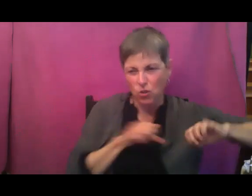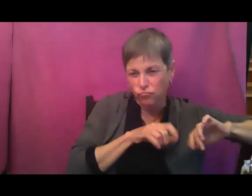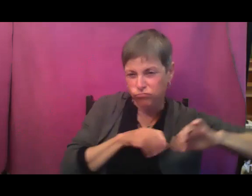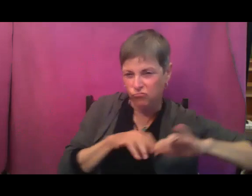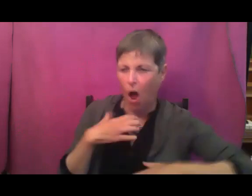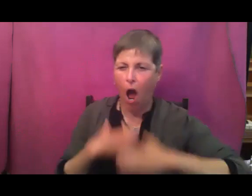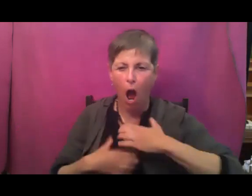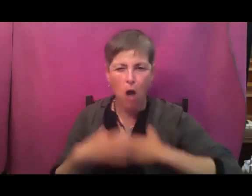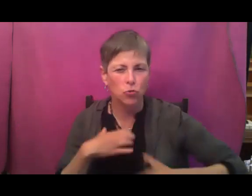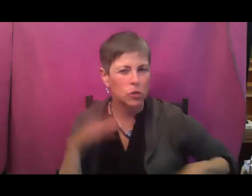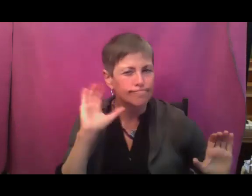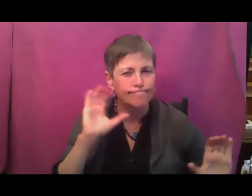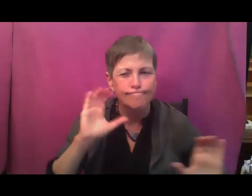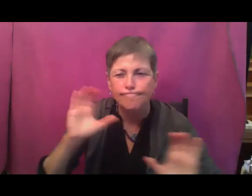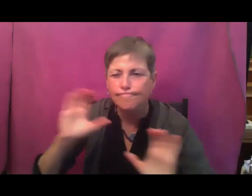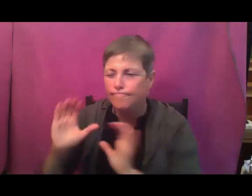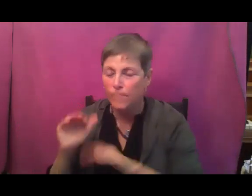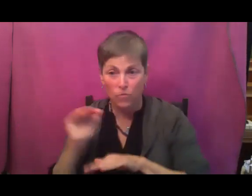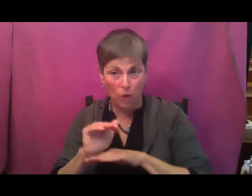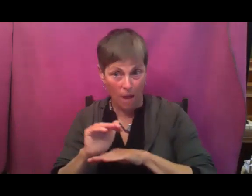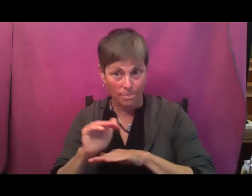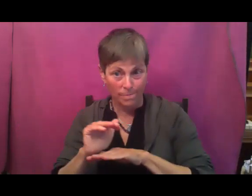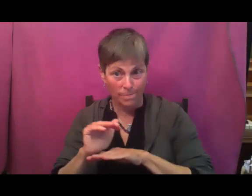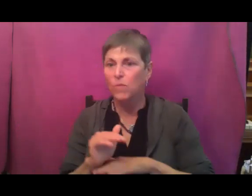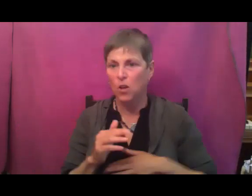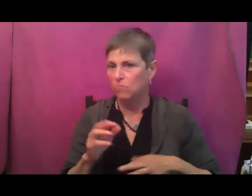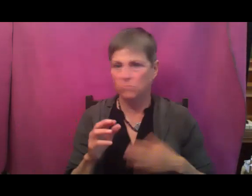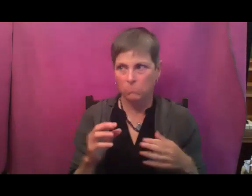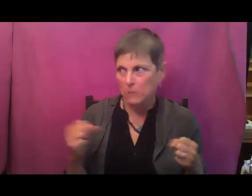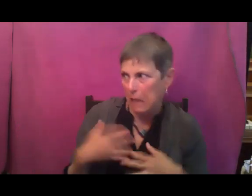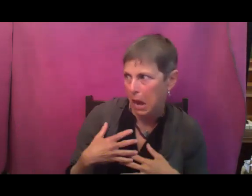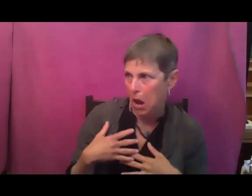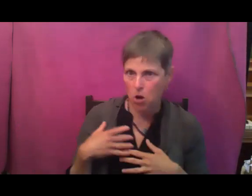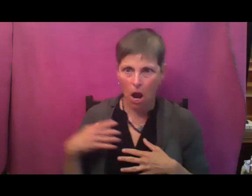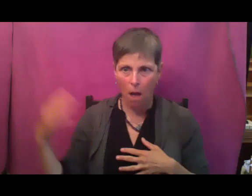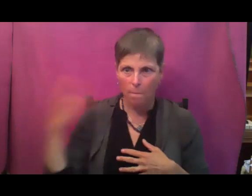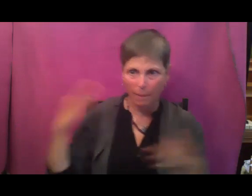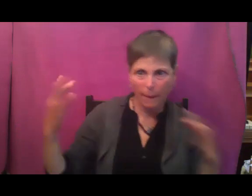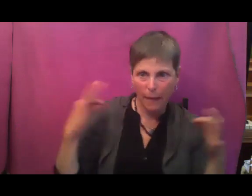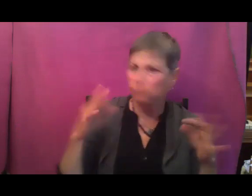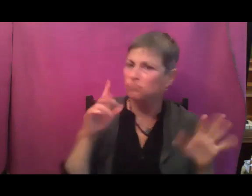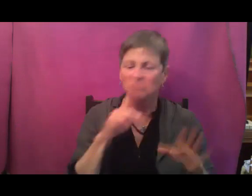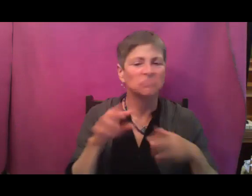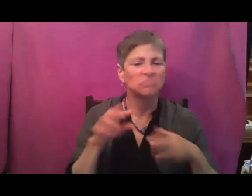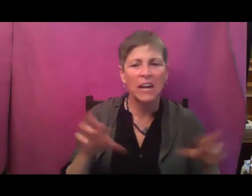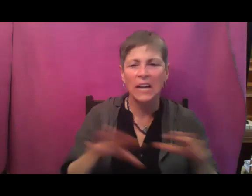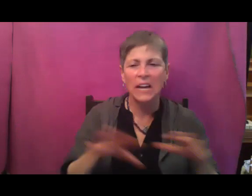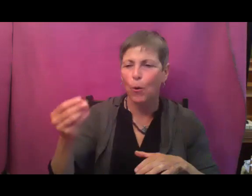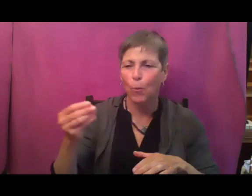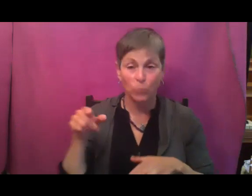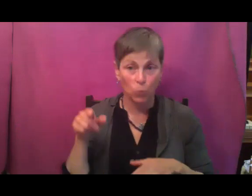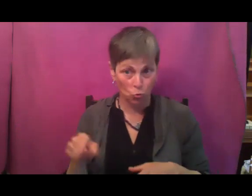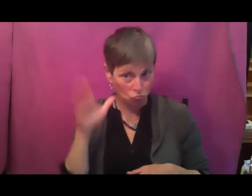So they're like most willing to be out in the relative open. So go out with a headlamp and that's when you can be